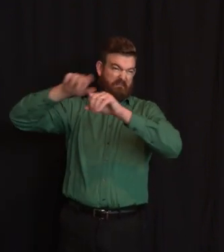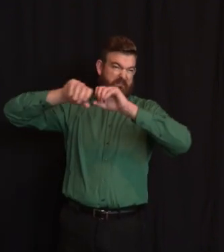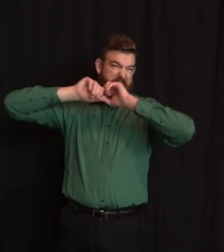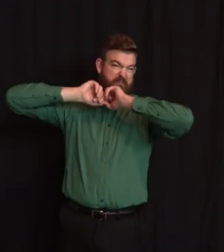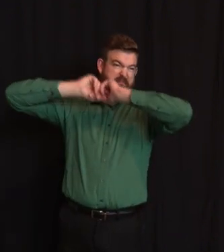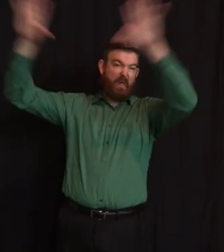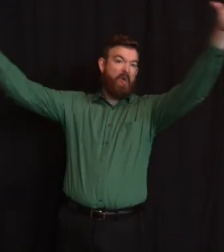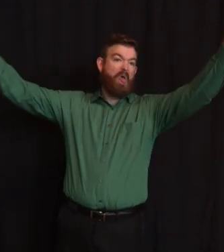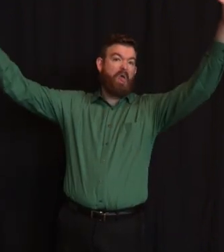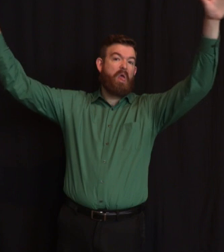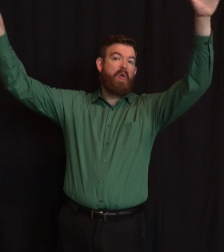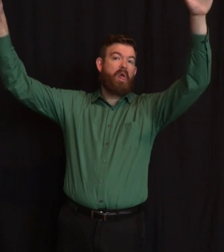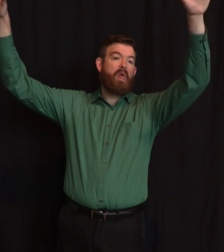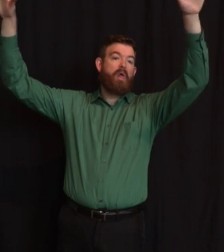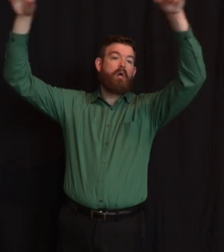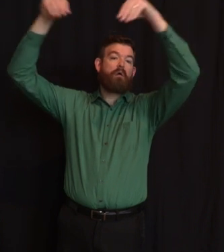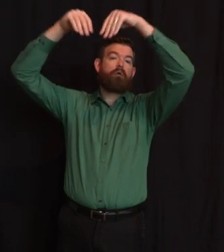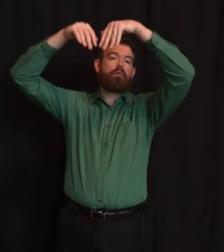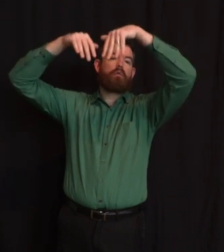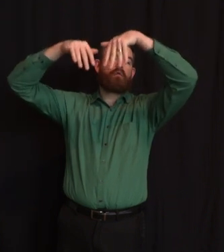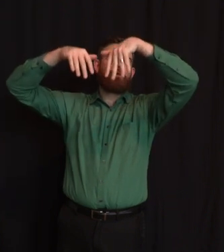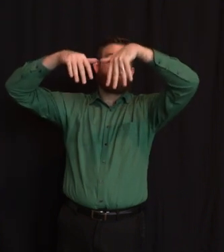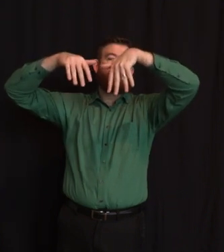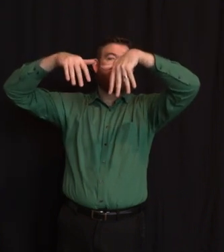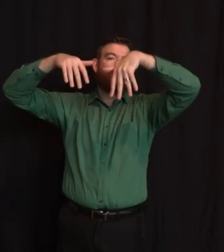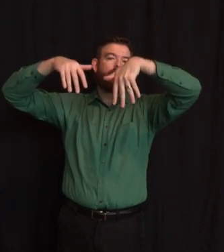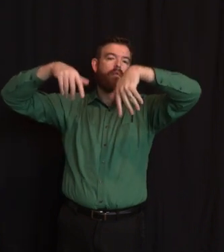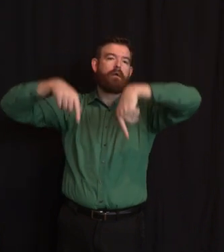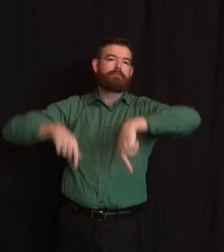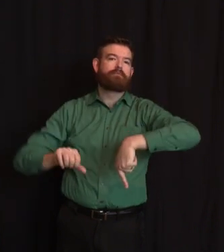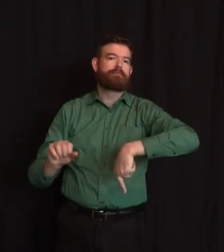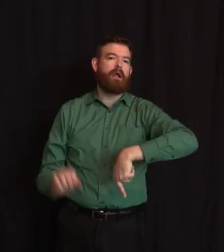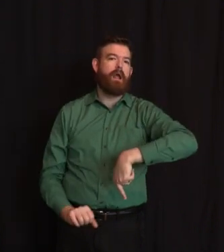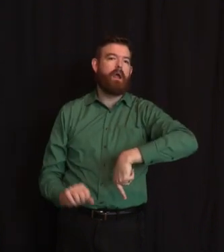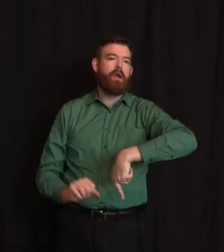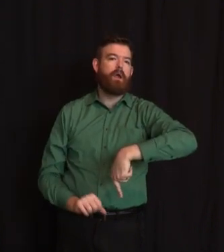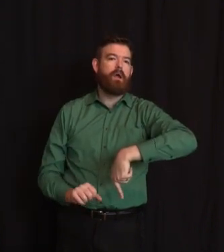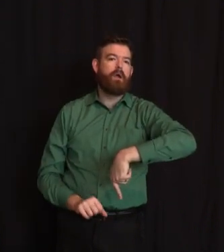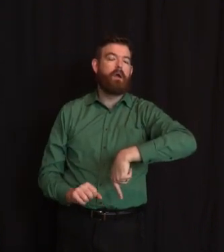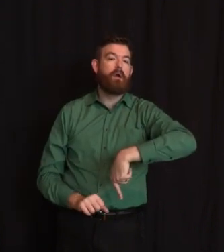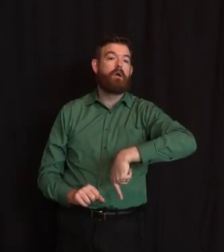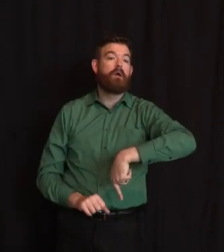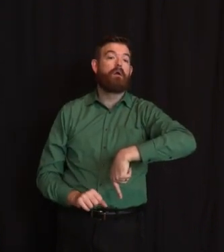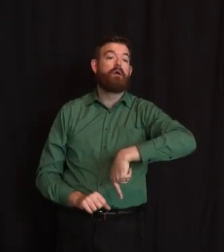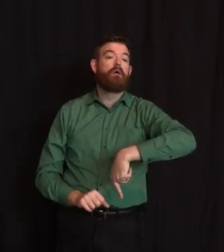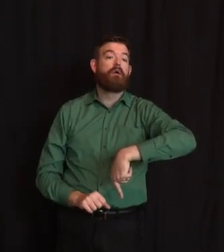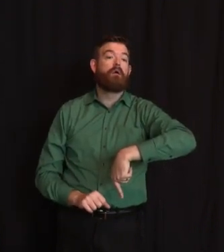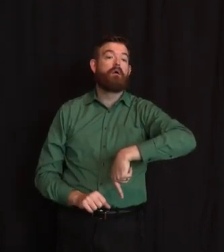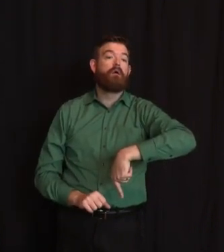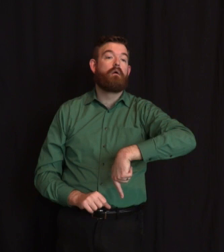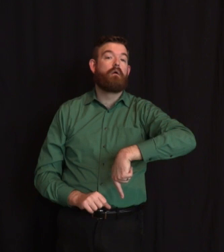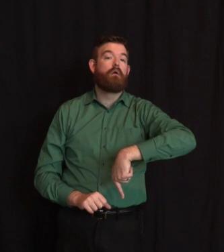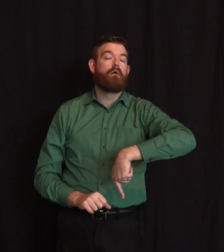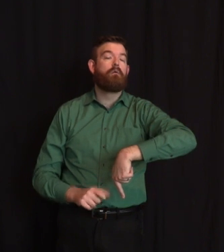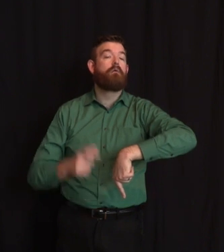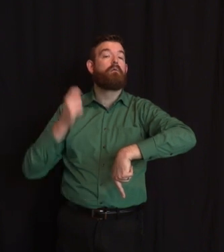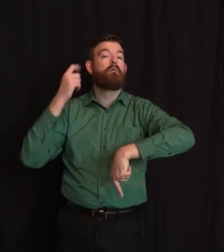consensus of the group that met this morning and looks at these trends. So we are optimistically hopeful.